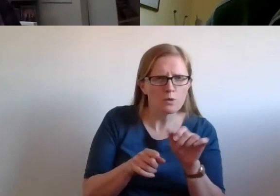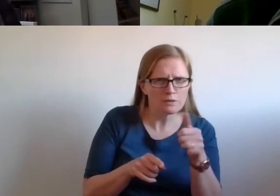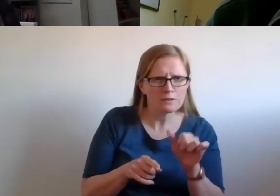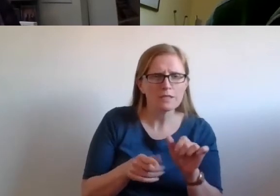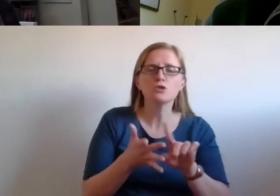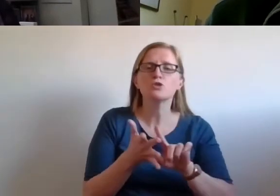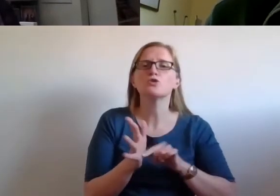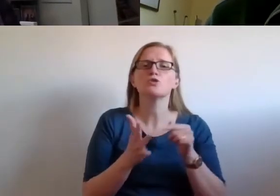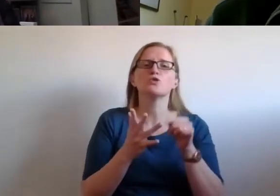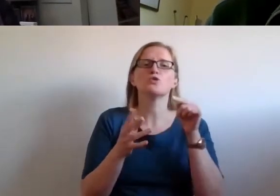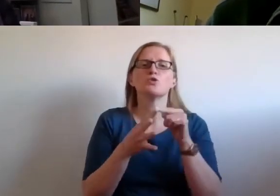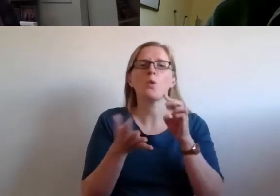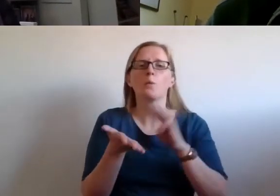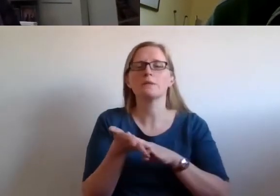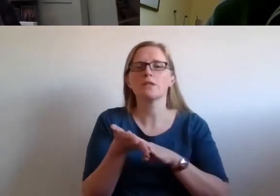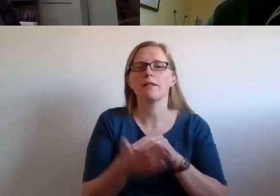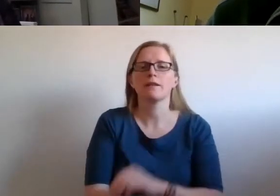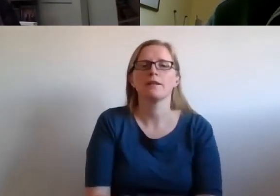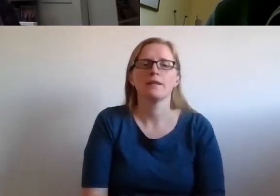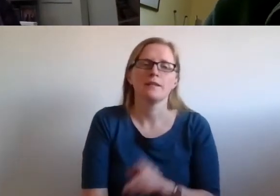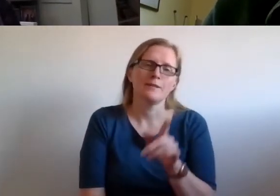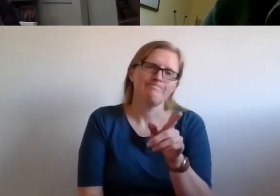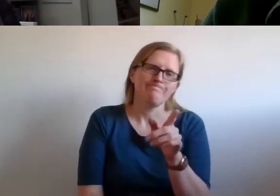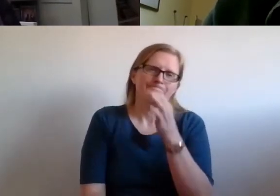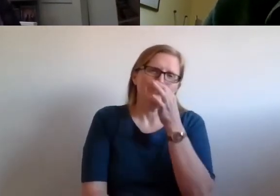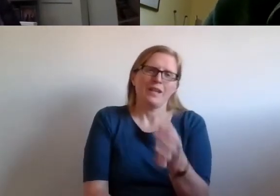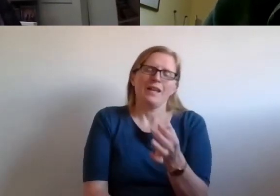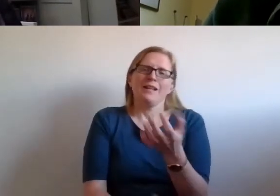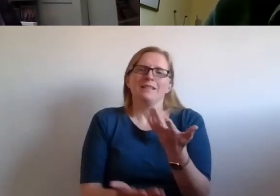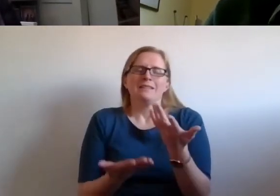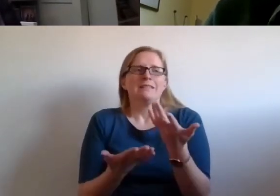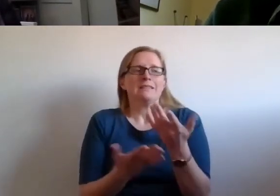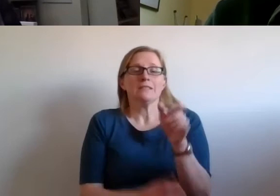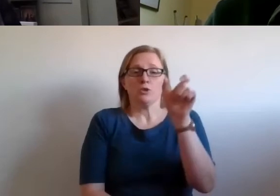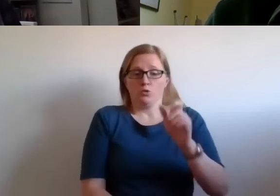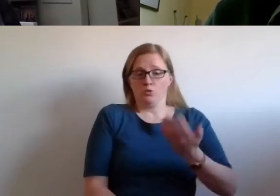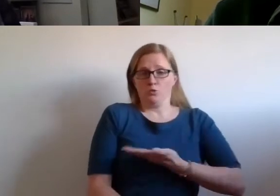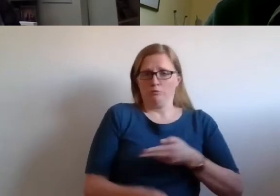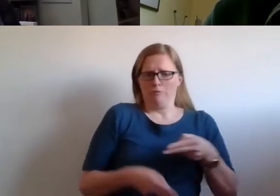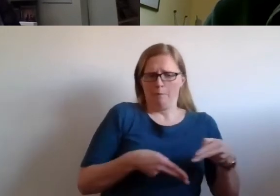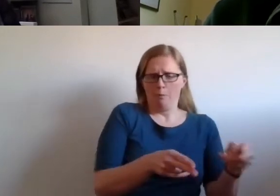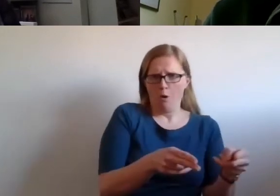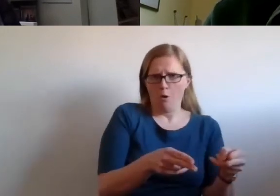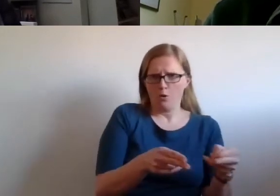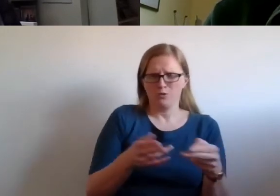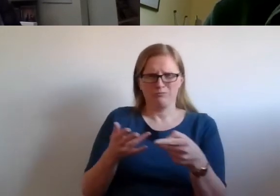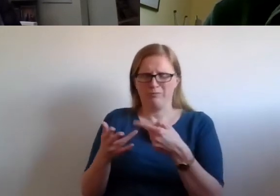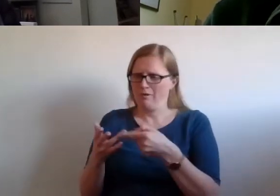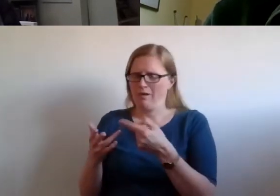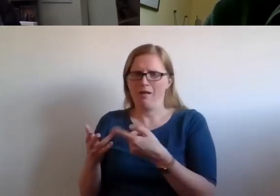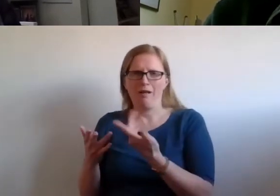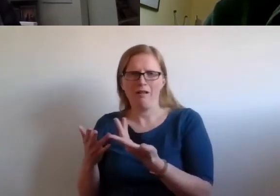which are really about, I suppose, the relationship between human rights and human rights approach and and other sort of